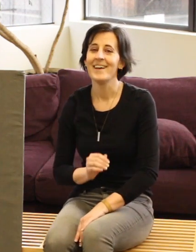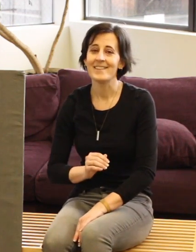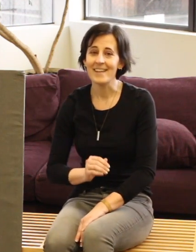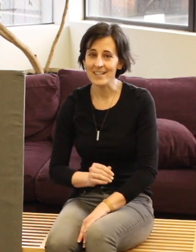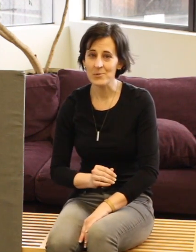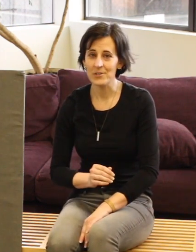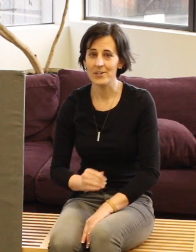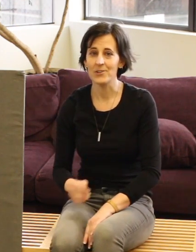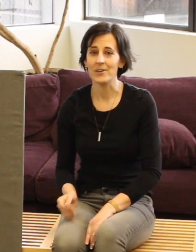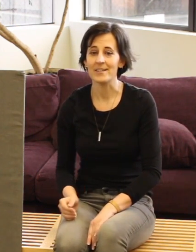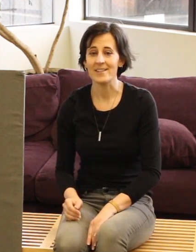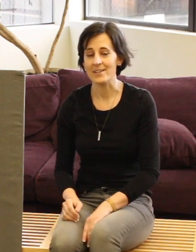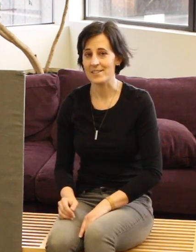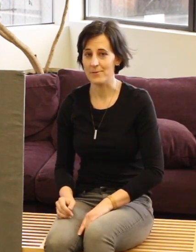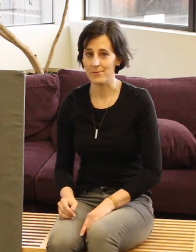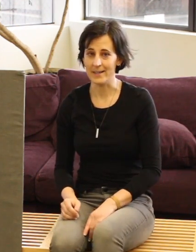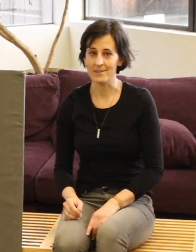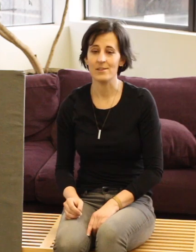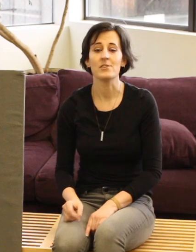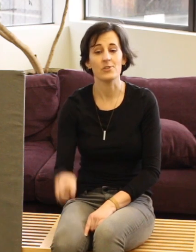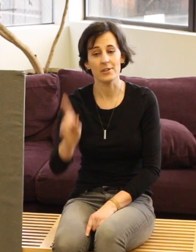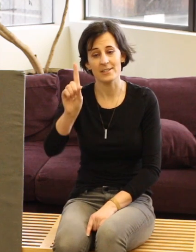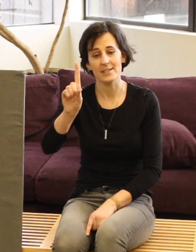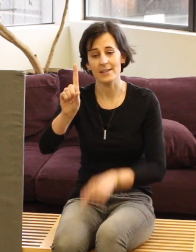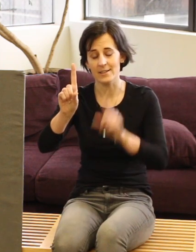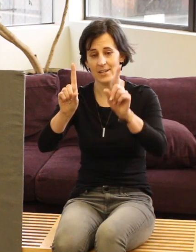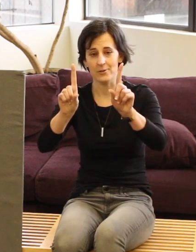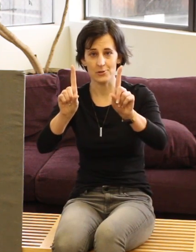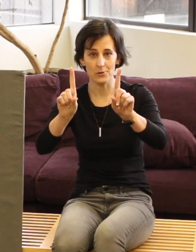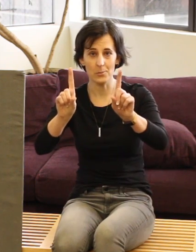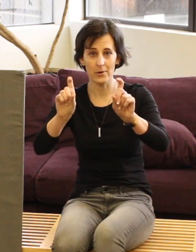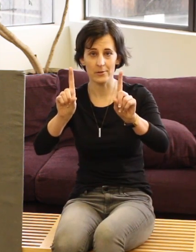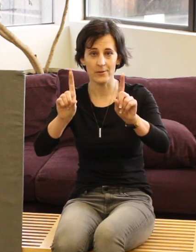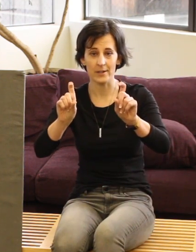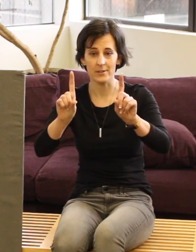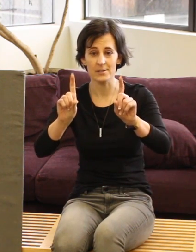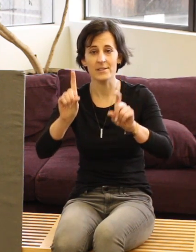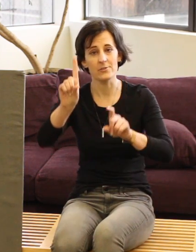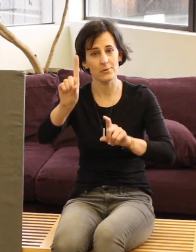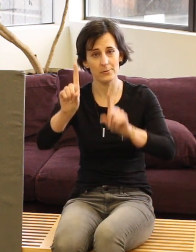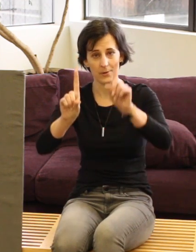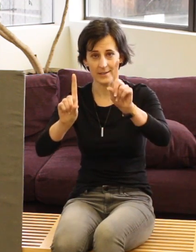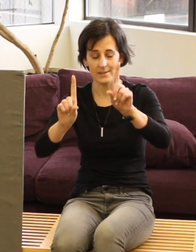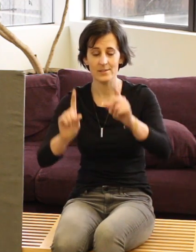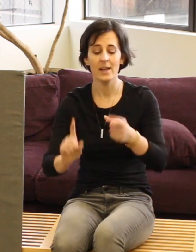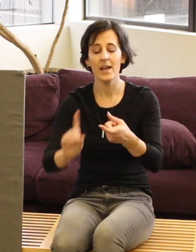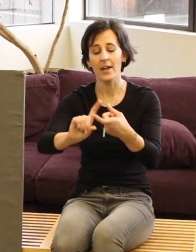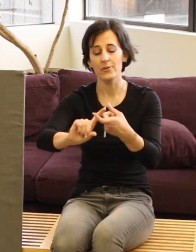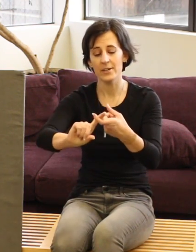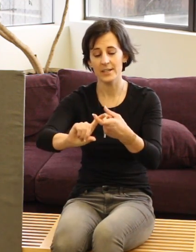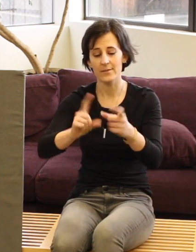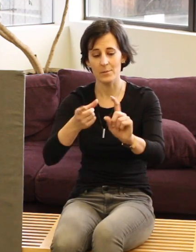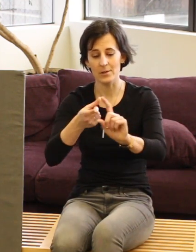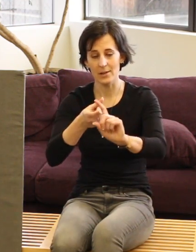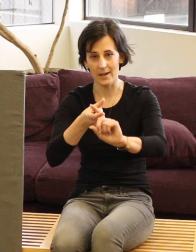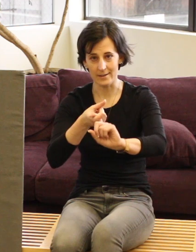The next one you're going to learn is how to say friends. So you're going to say take your two pointer fingers, these are your friends, and you're going to give them a little hug.